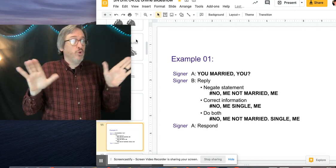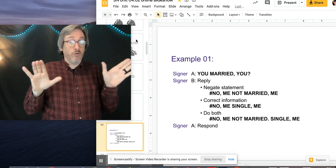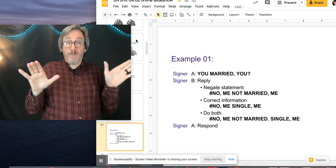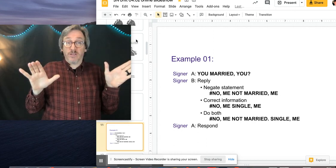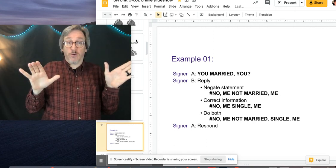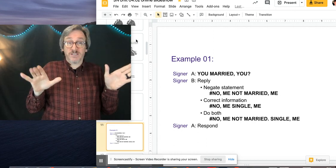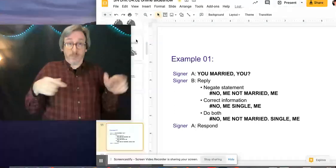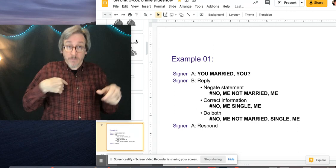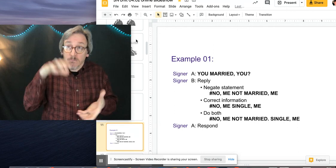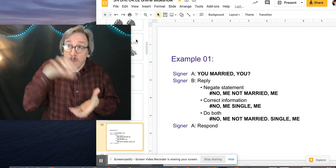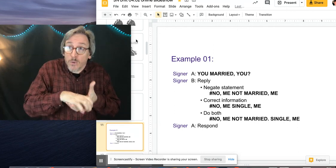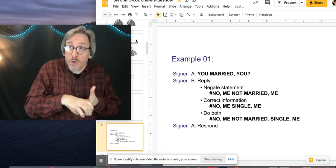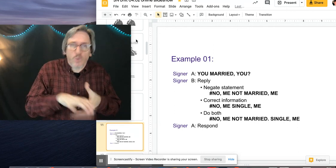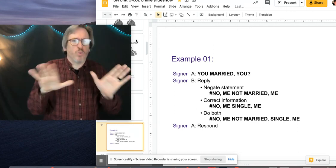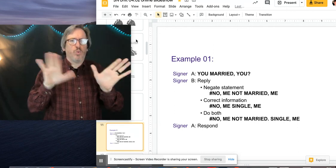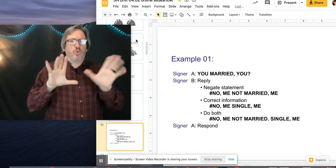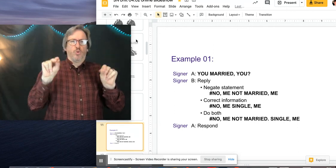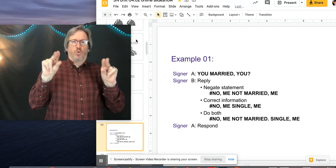You can repeat the question.